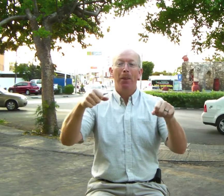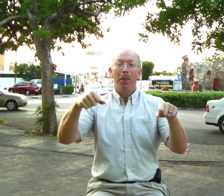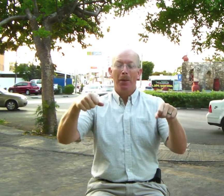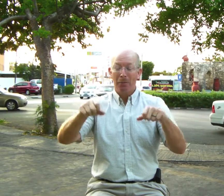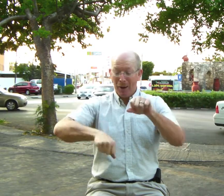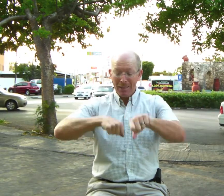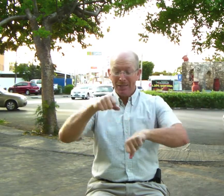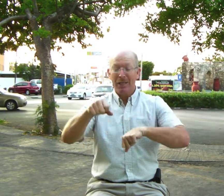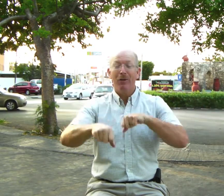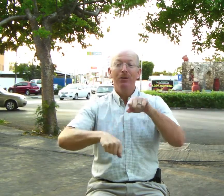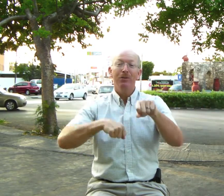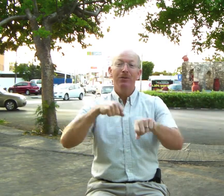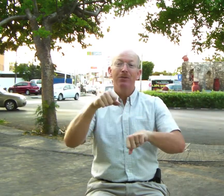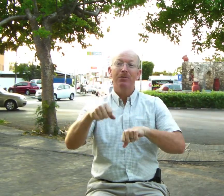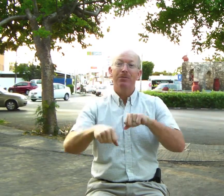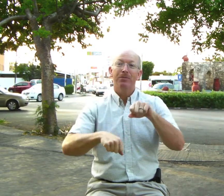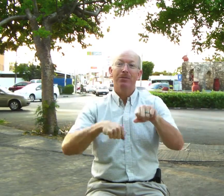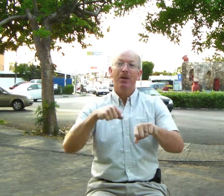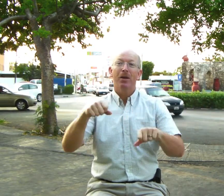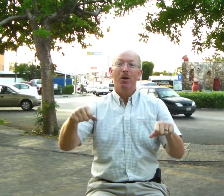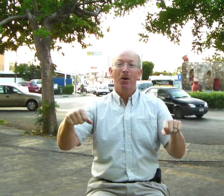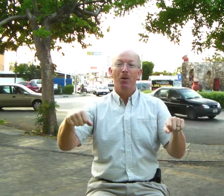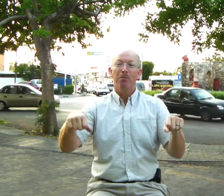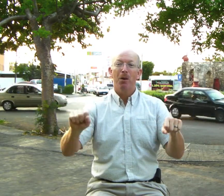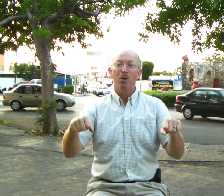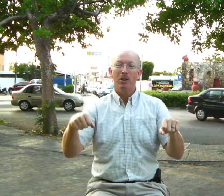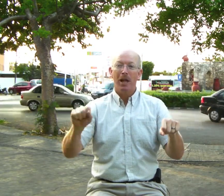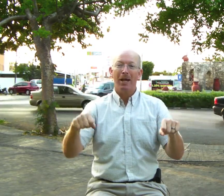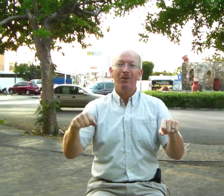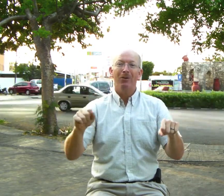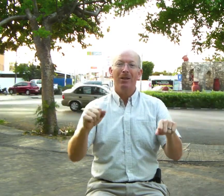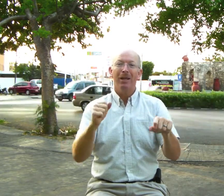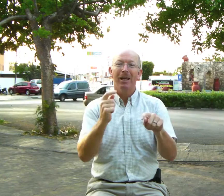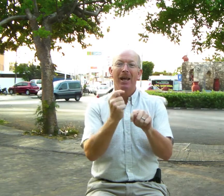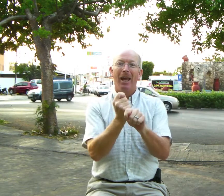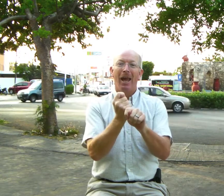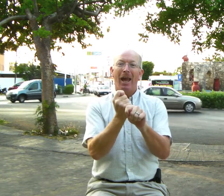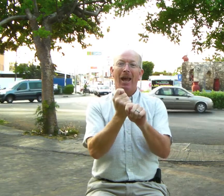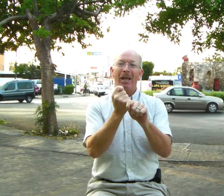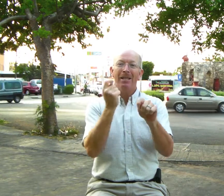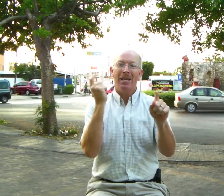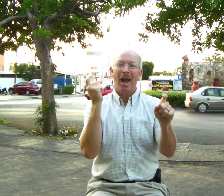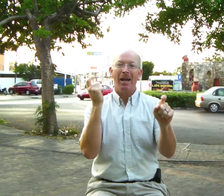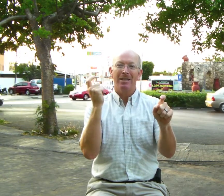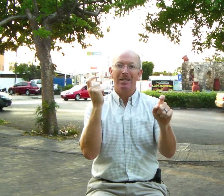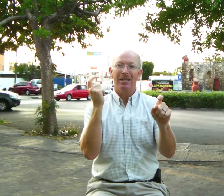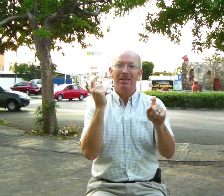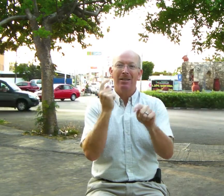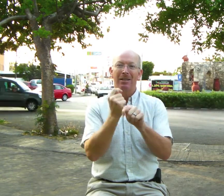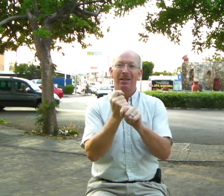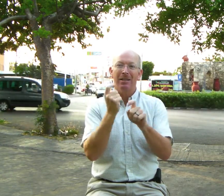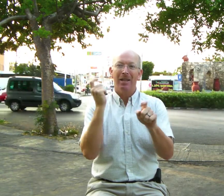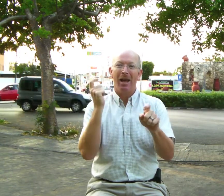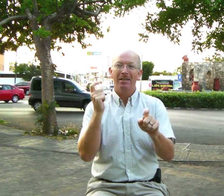Bicycle. Motorcycle. And taxi. Taxi. Taxi.